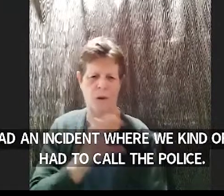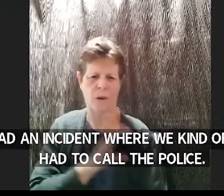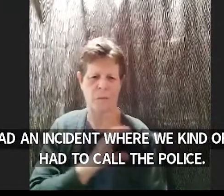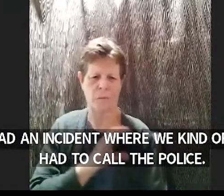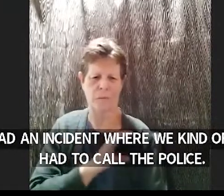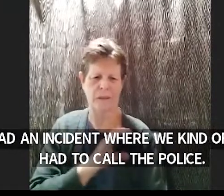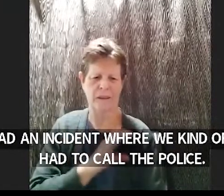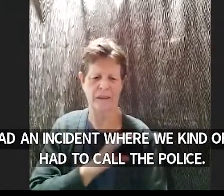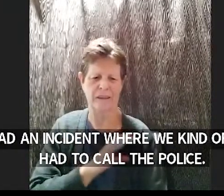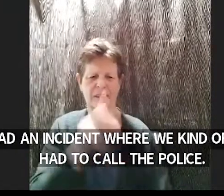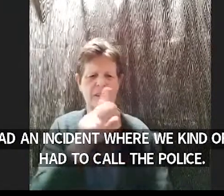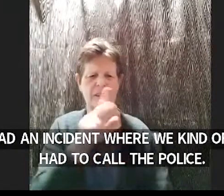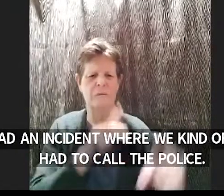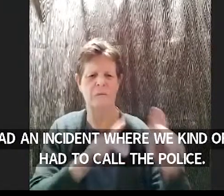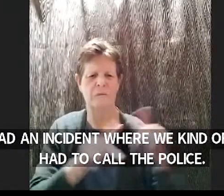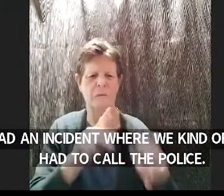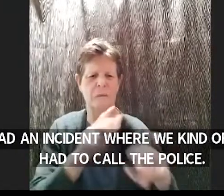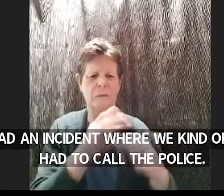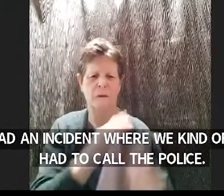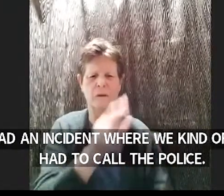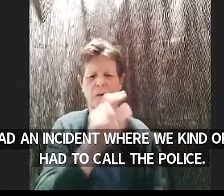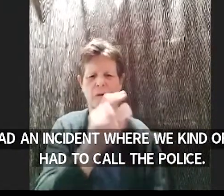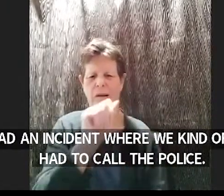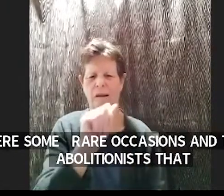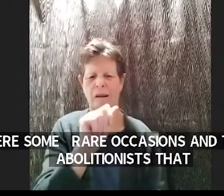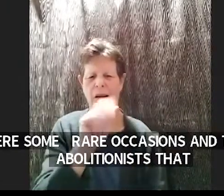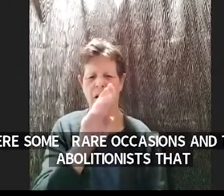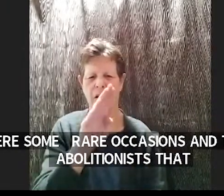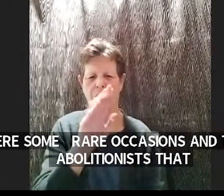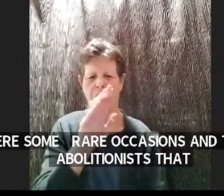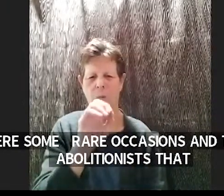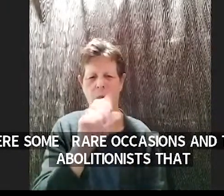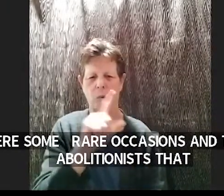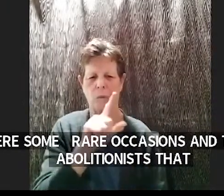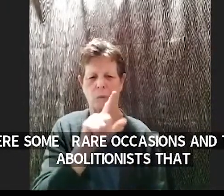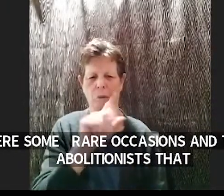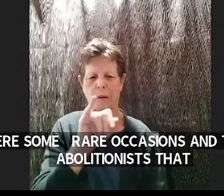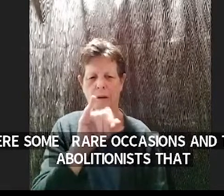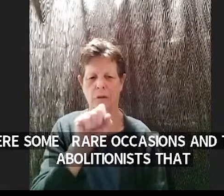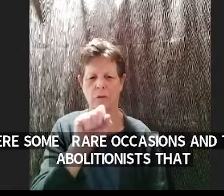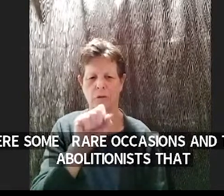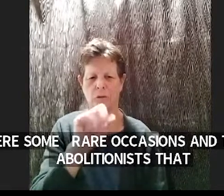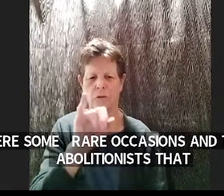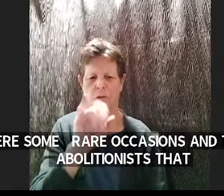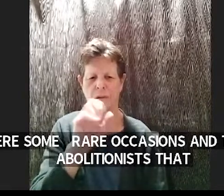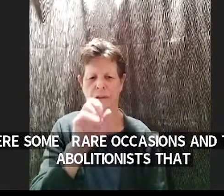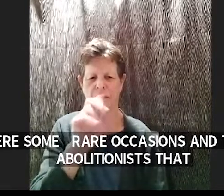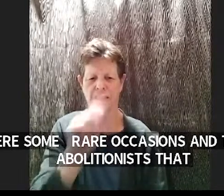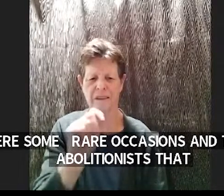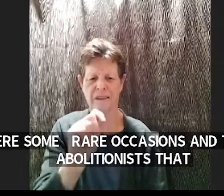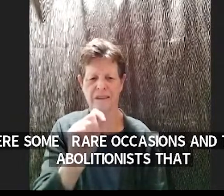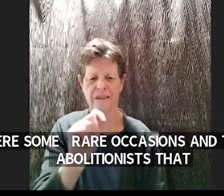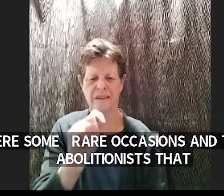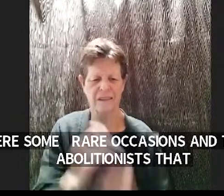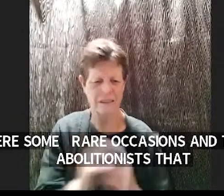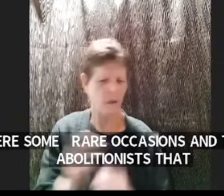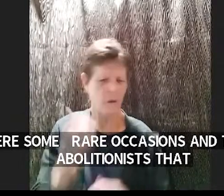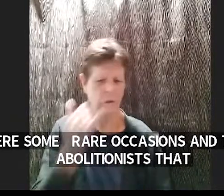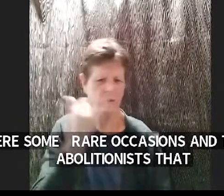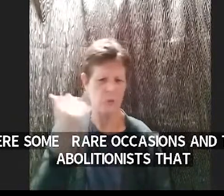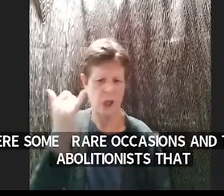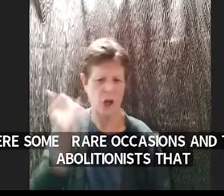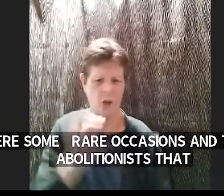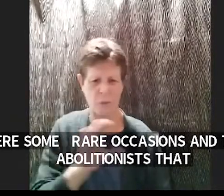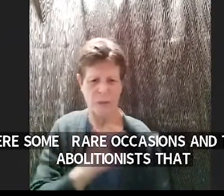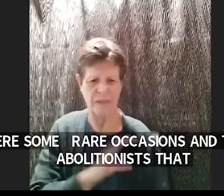required um but um we called the police and police were like well